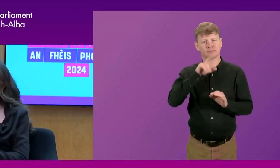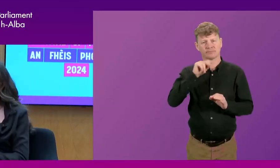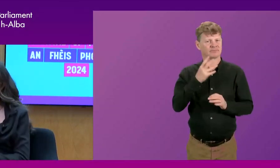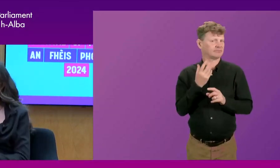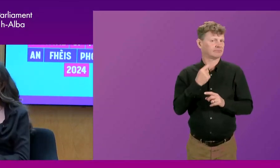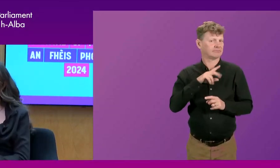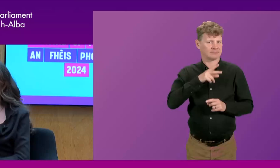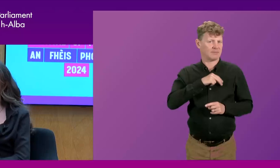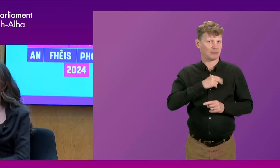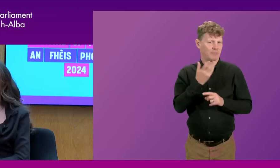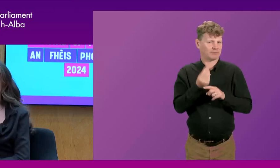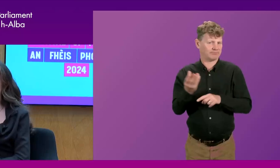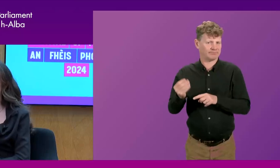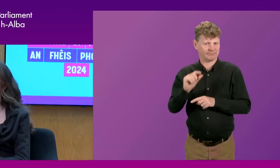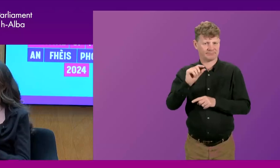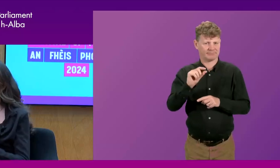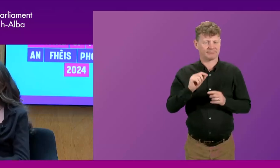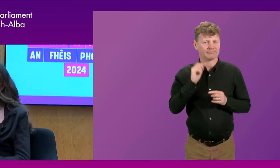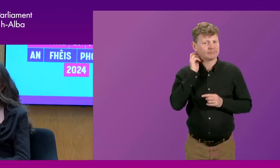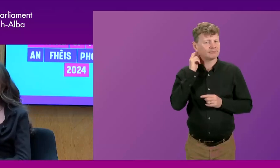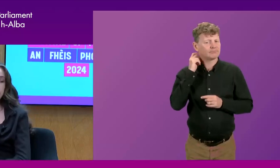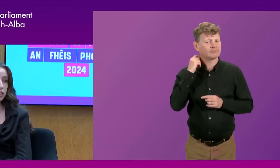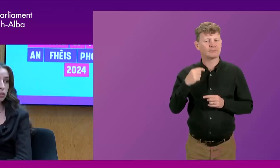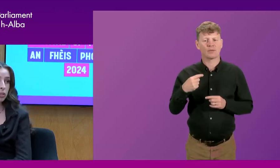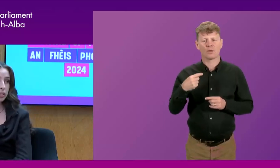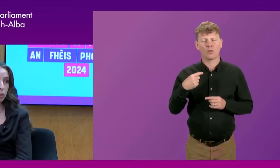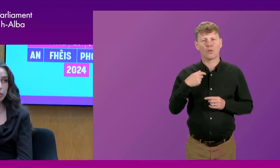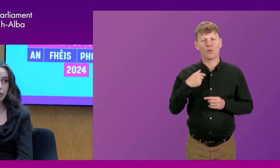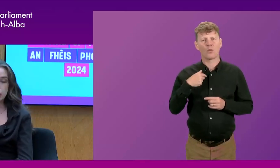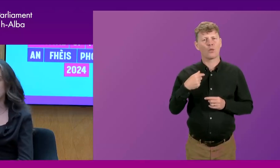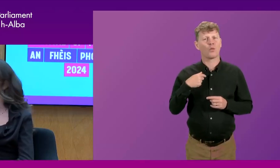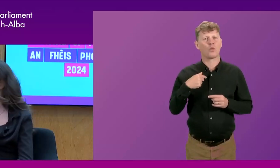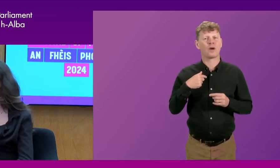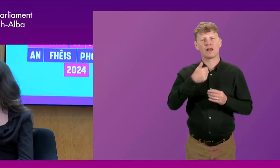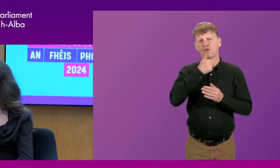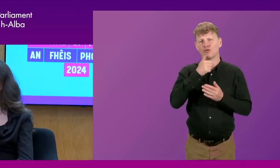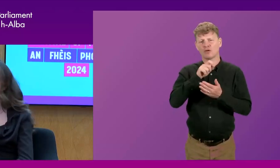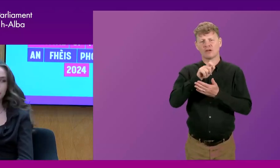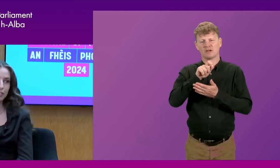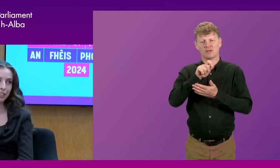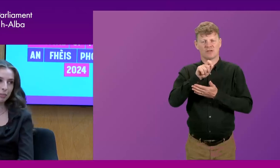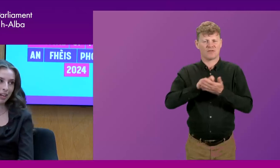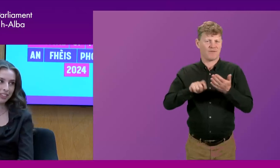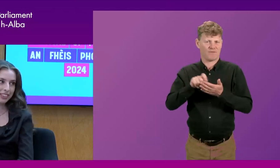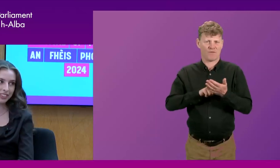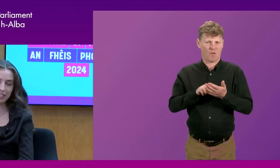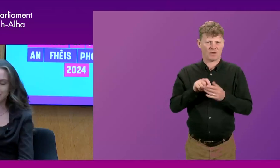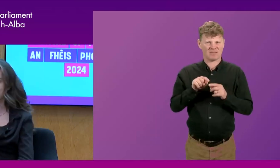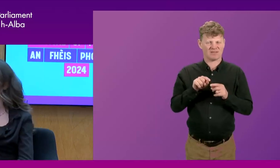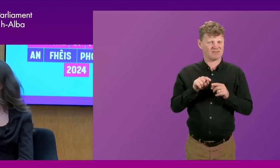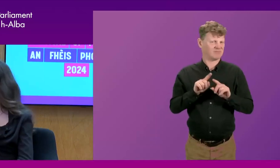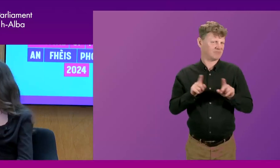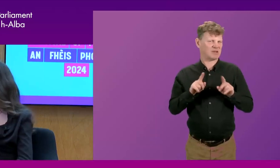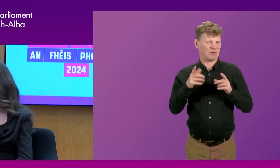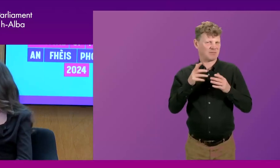use our vote and to use that vote in an informed way. So it's probably more valuable to hear from one of our other panellists on that